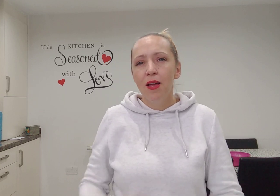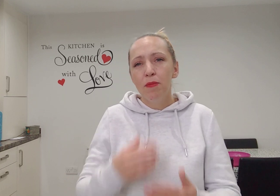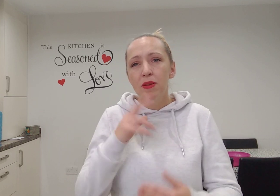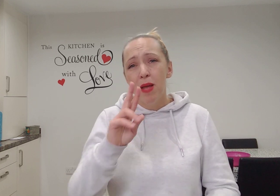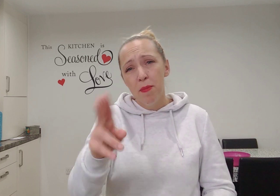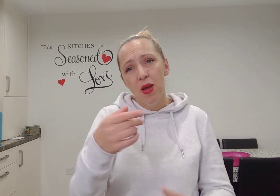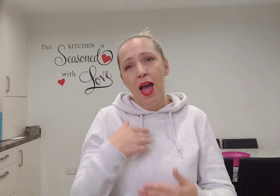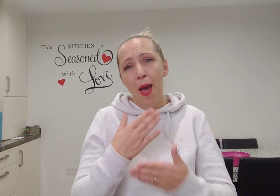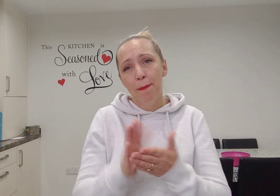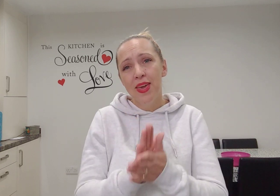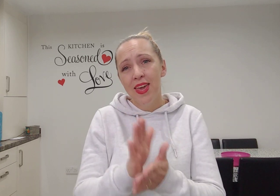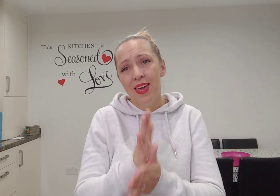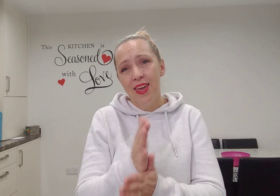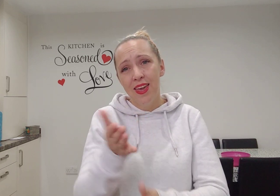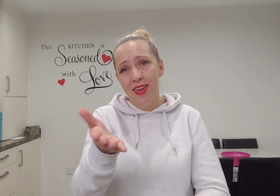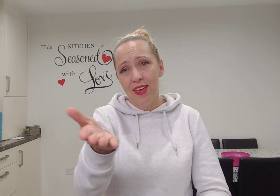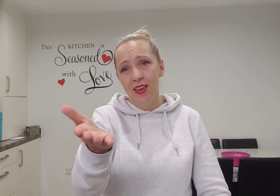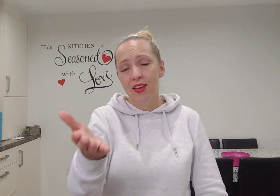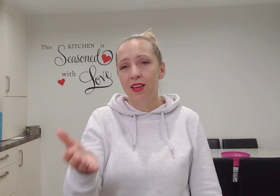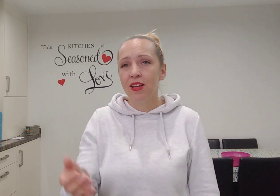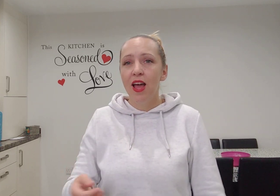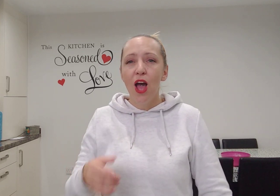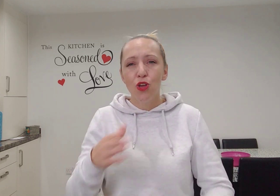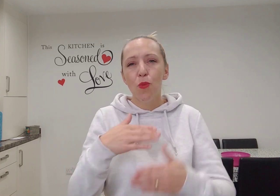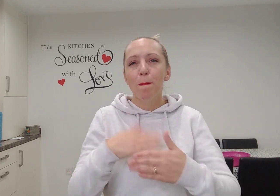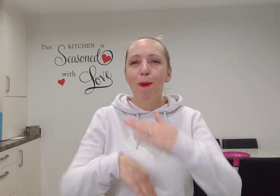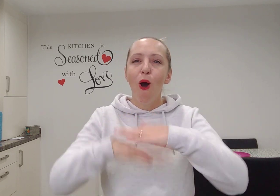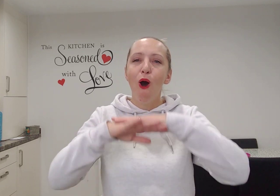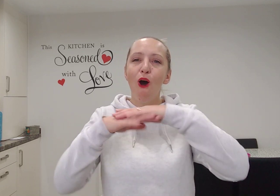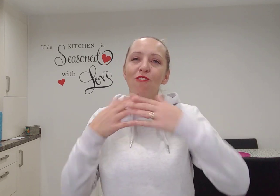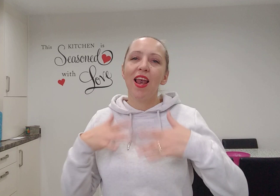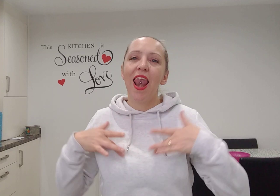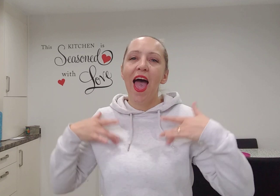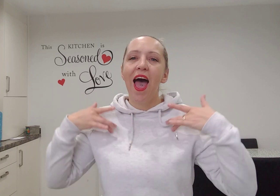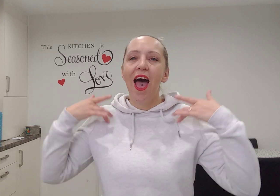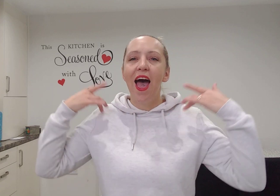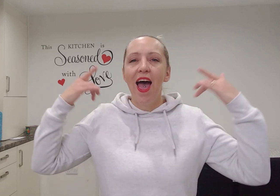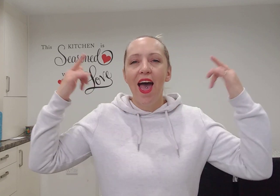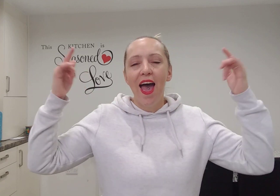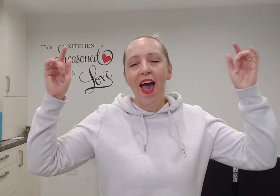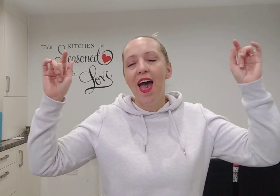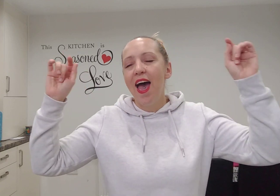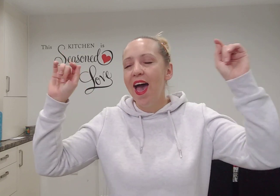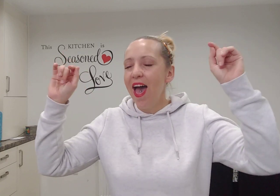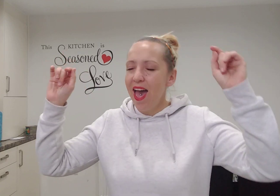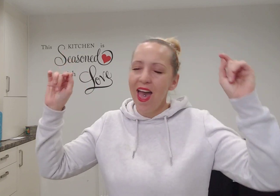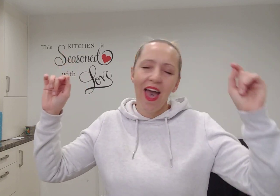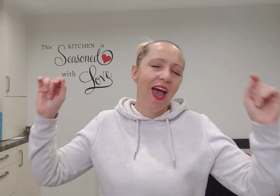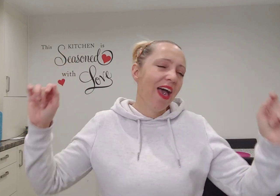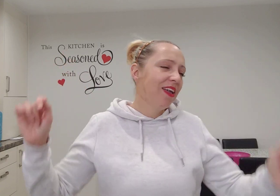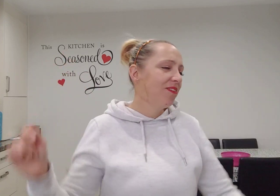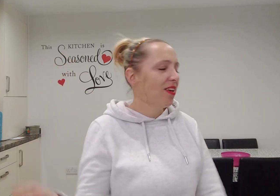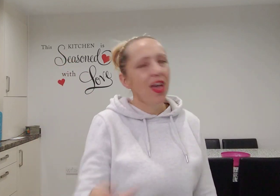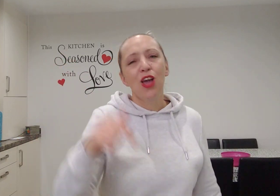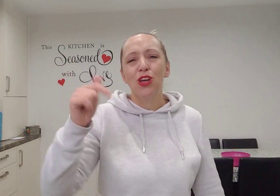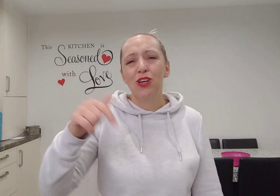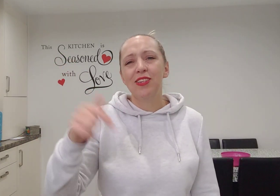me I'm happy Are you warm and light? Cause